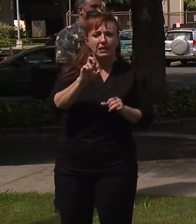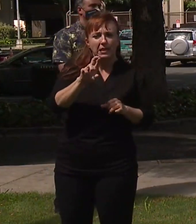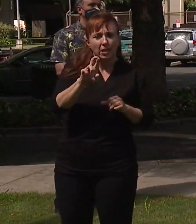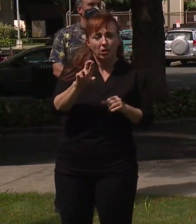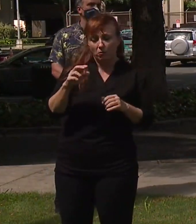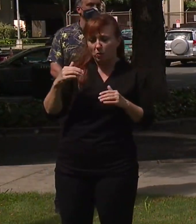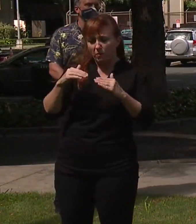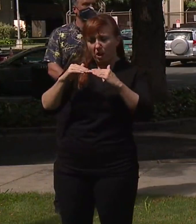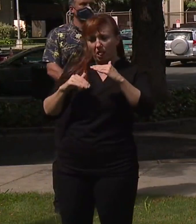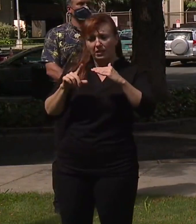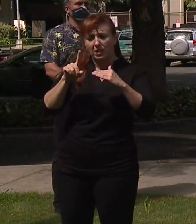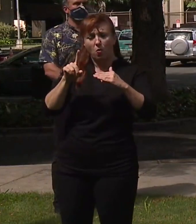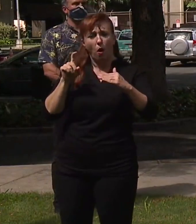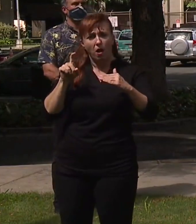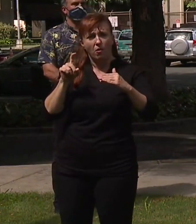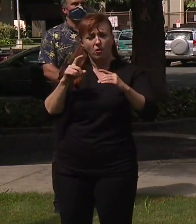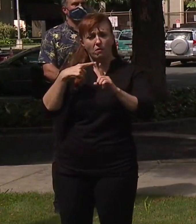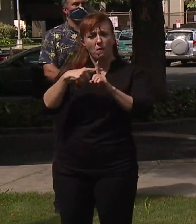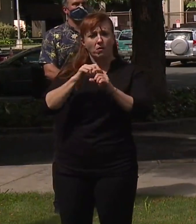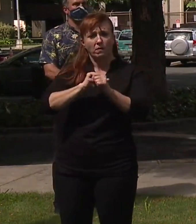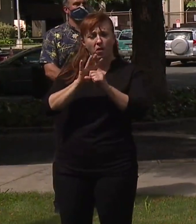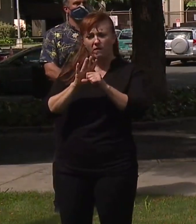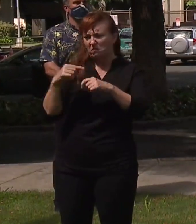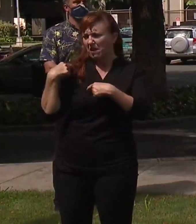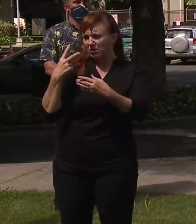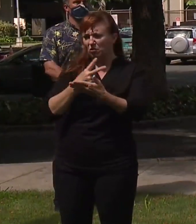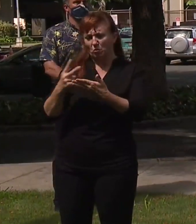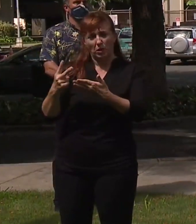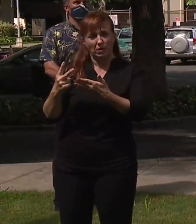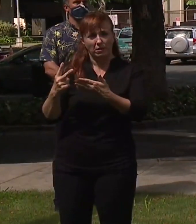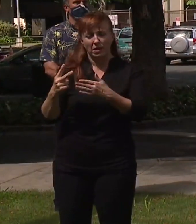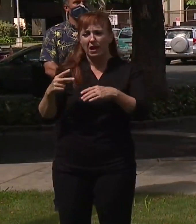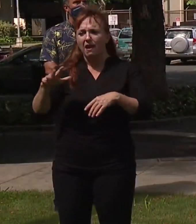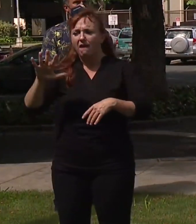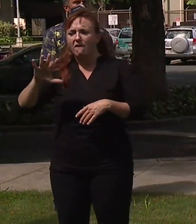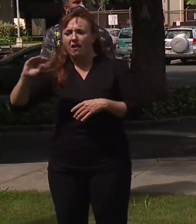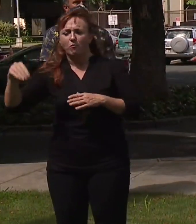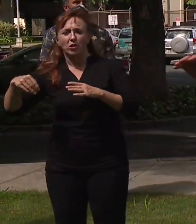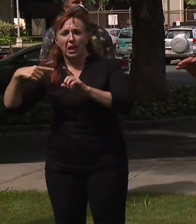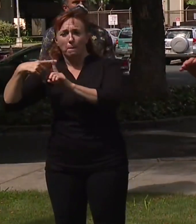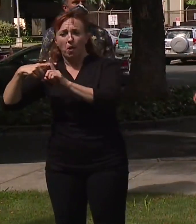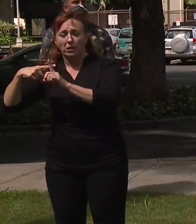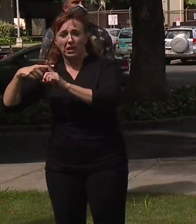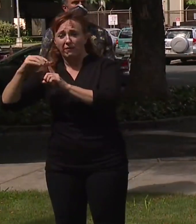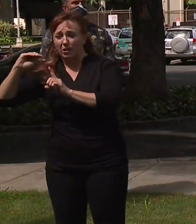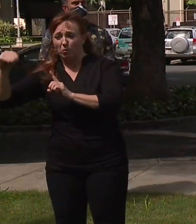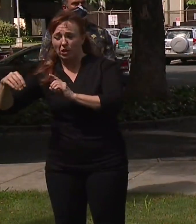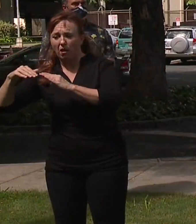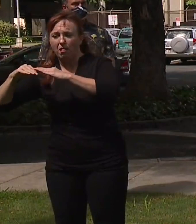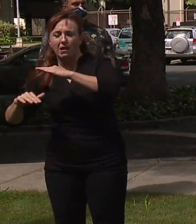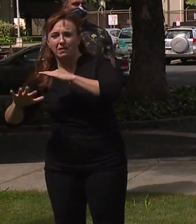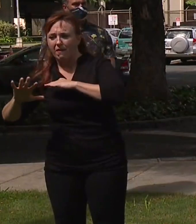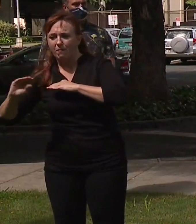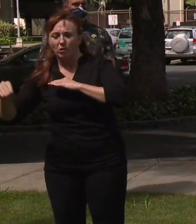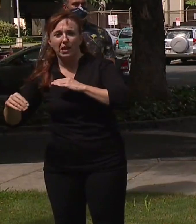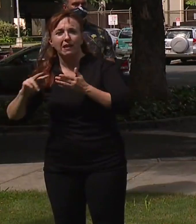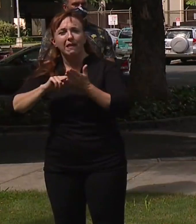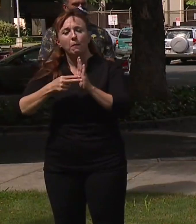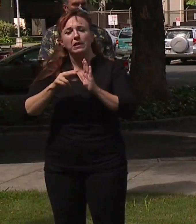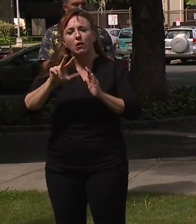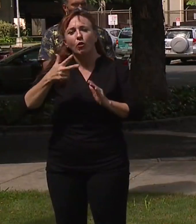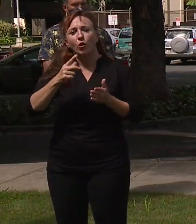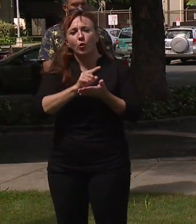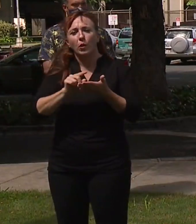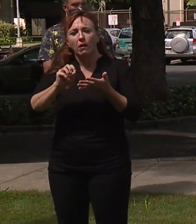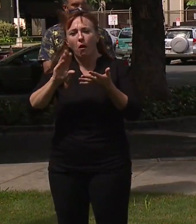two weeks now on an average basis and we're below 5% positivity which will move us into tier two in the third week of October